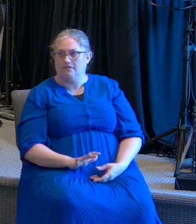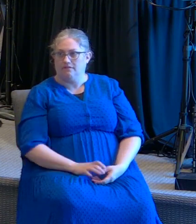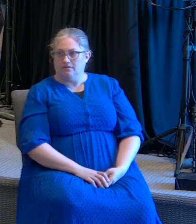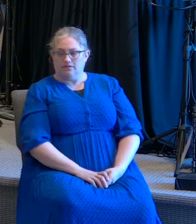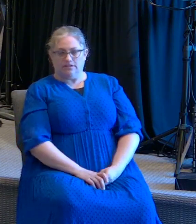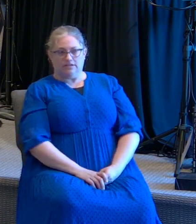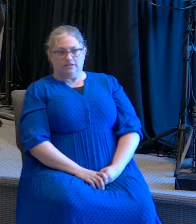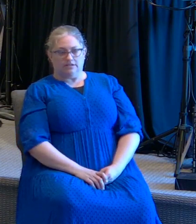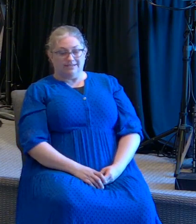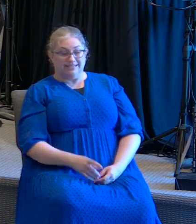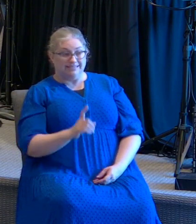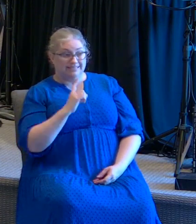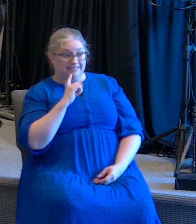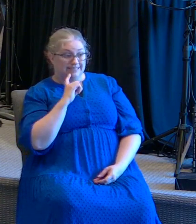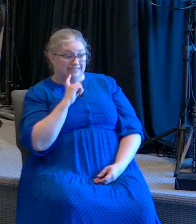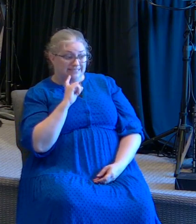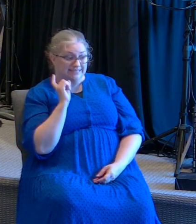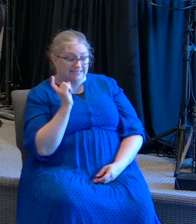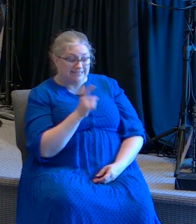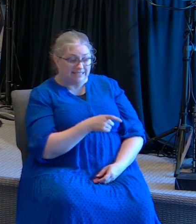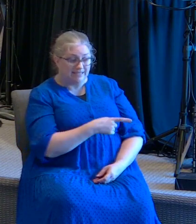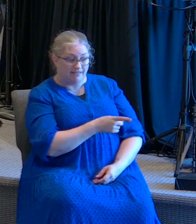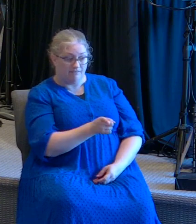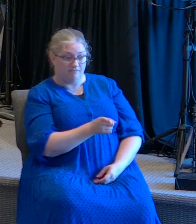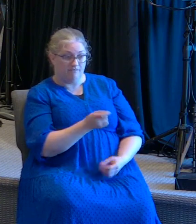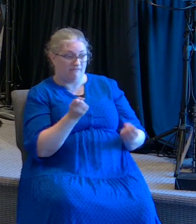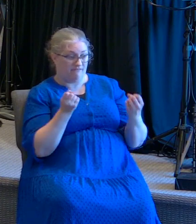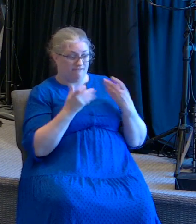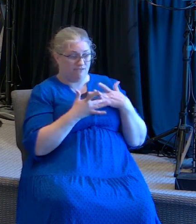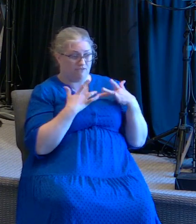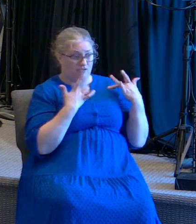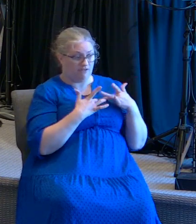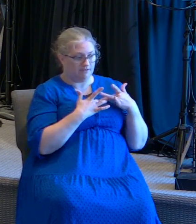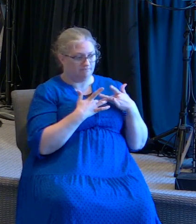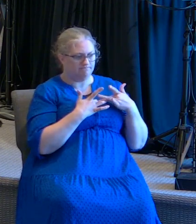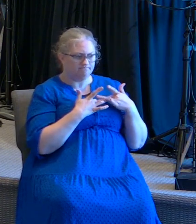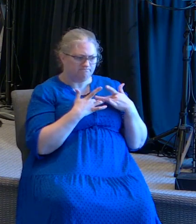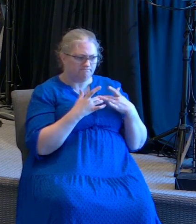say to them that are of a fearful heart be strong and fear not